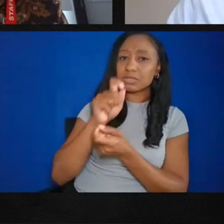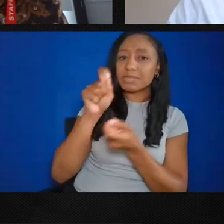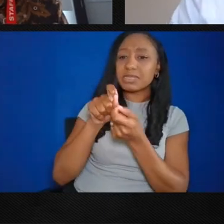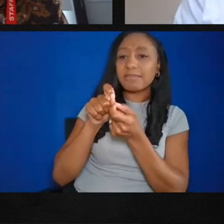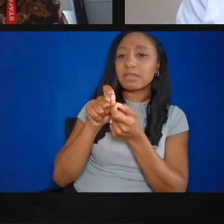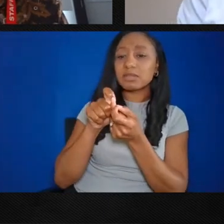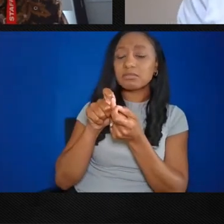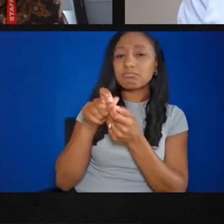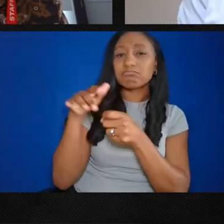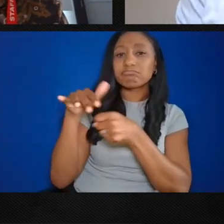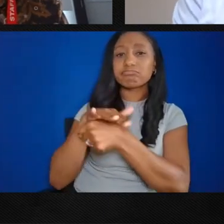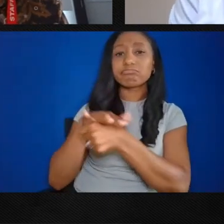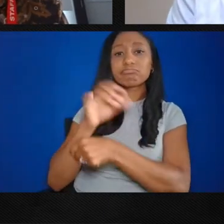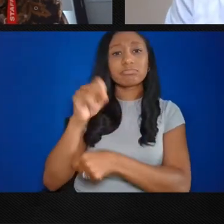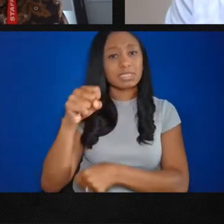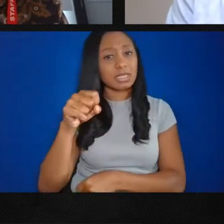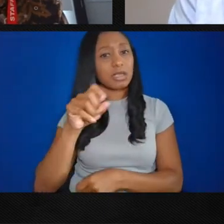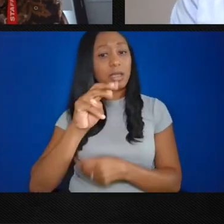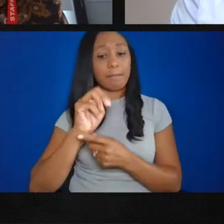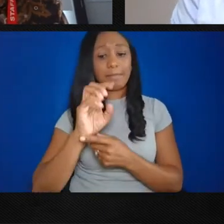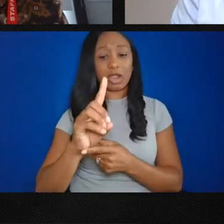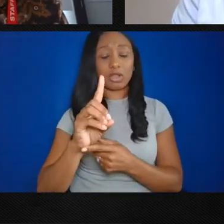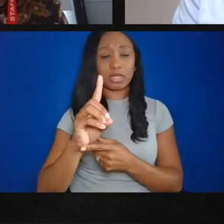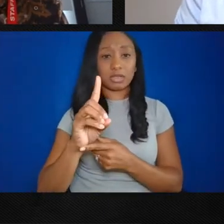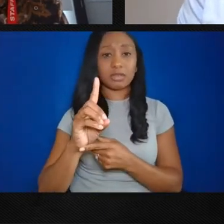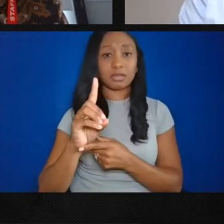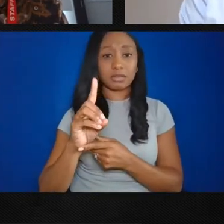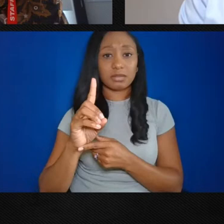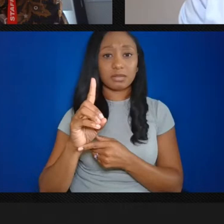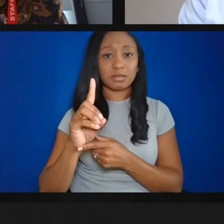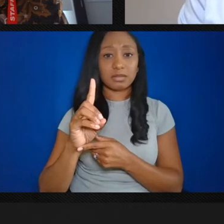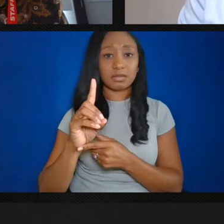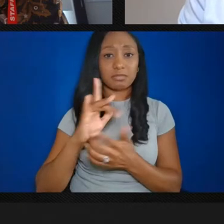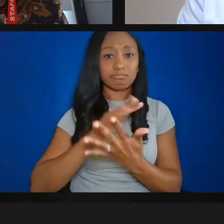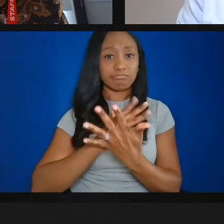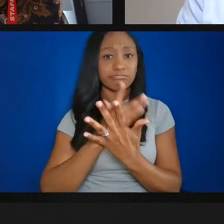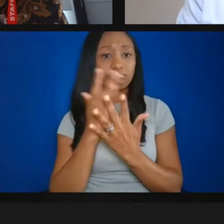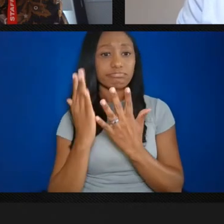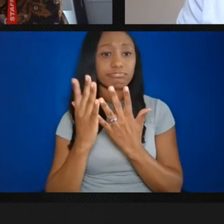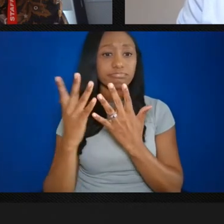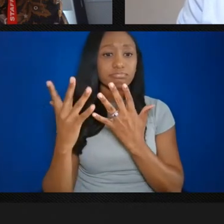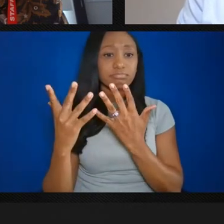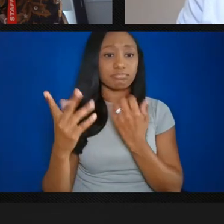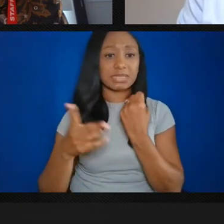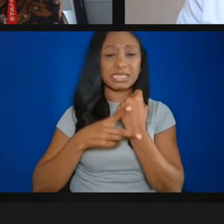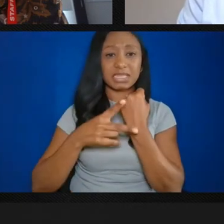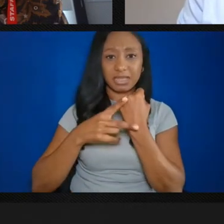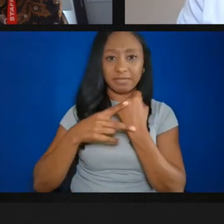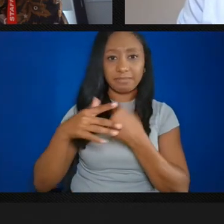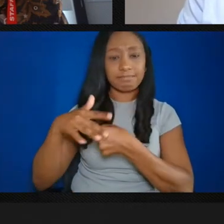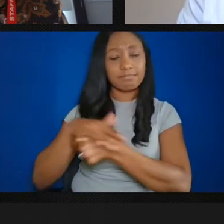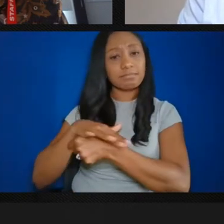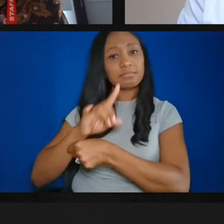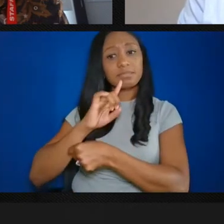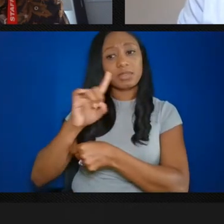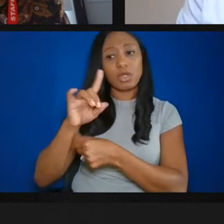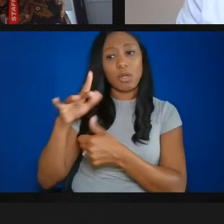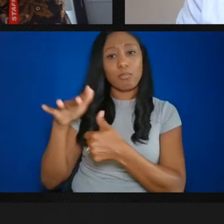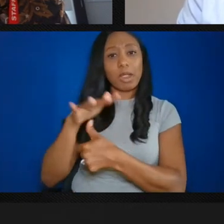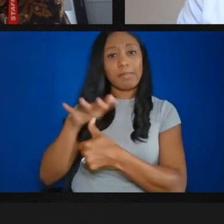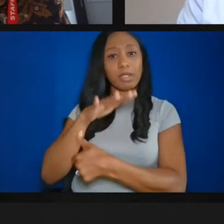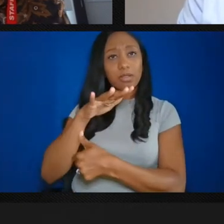The Maryland Archives is our primary partner with our 400